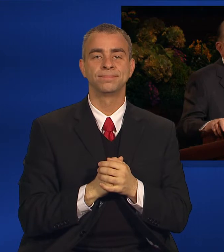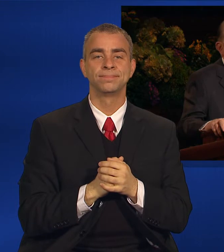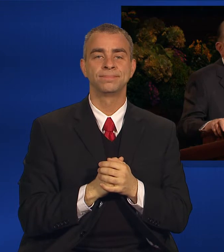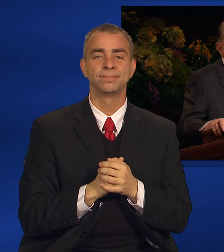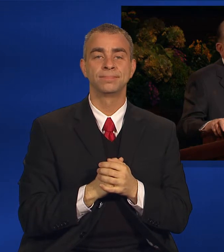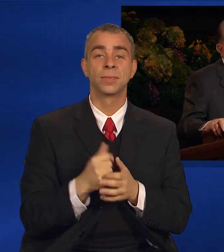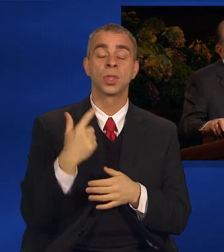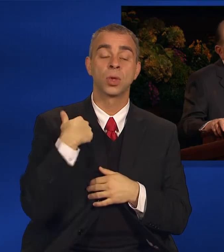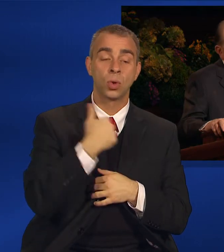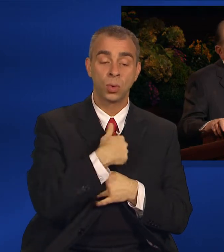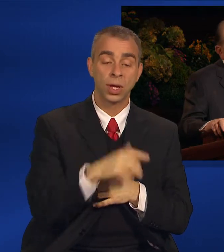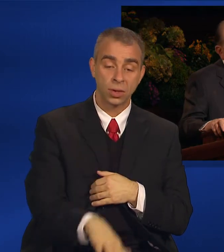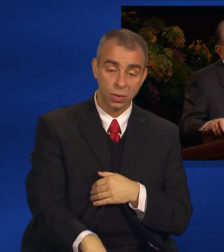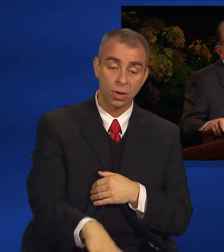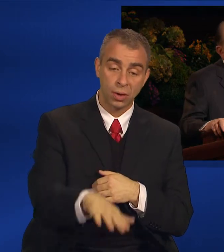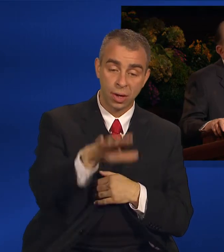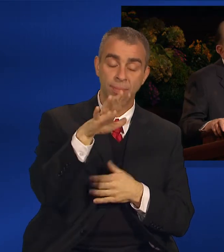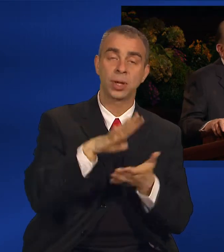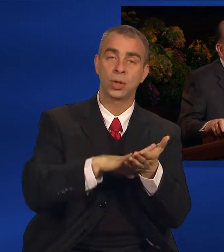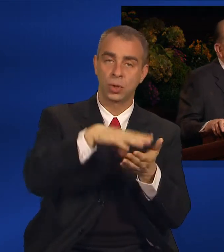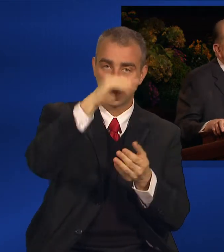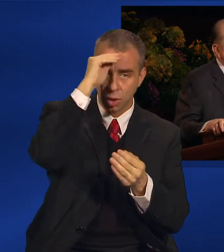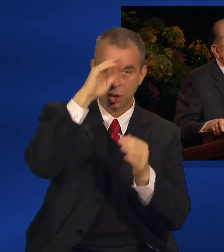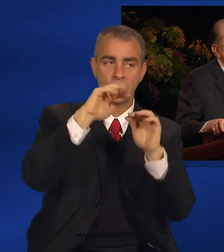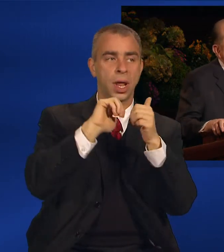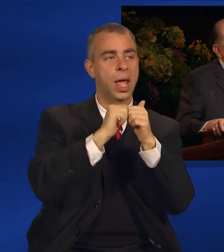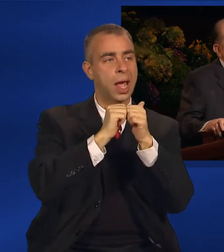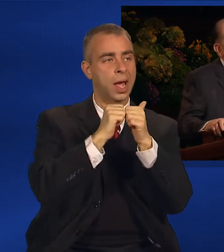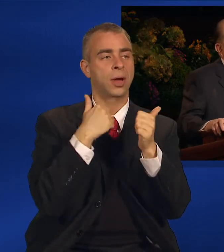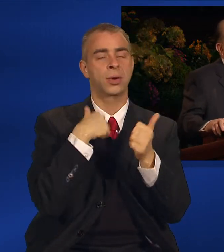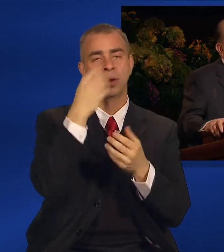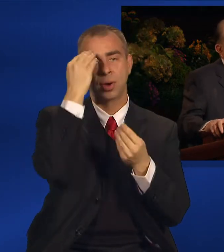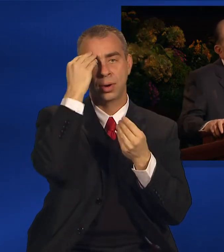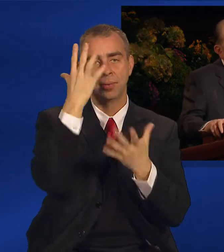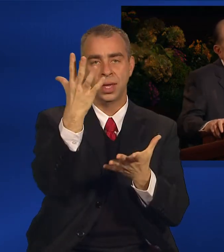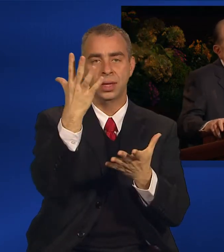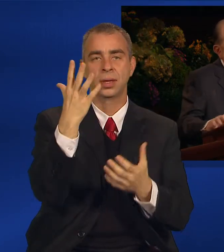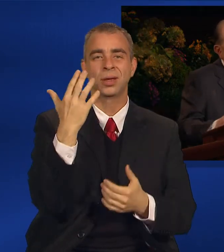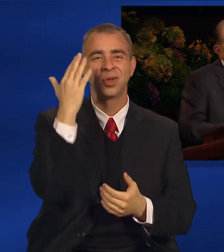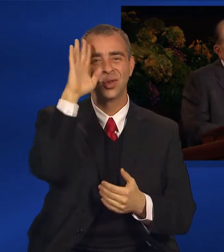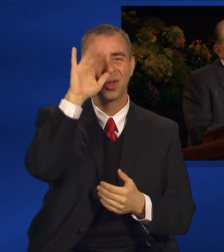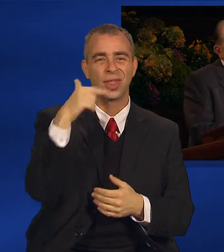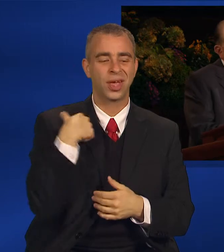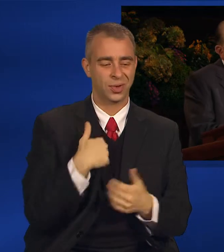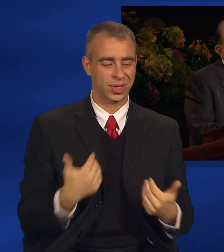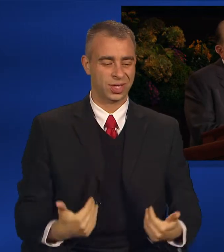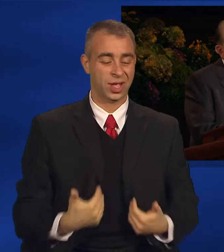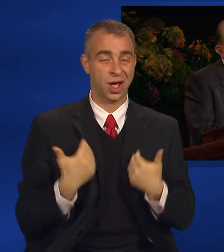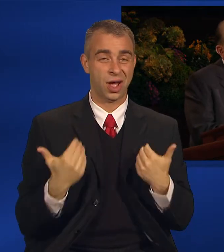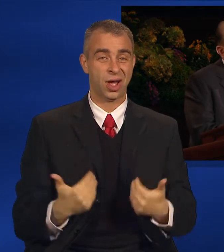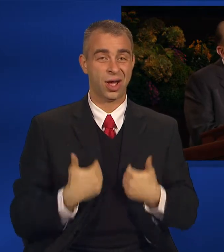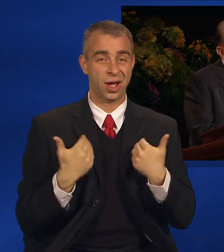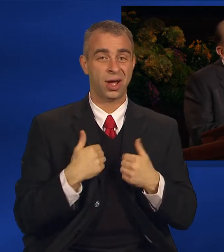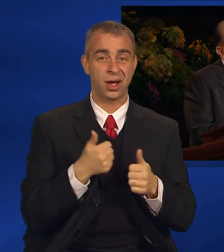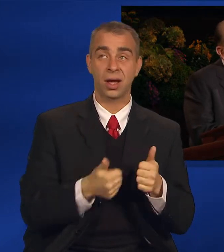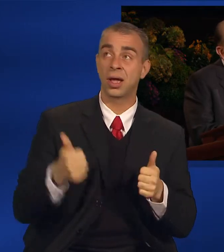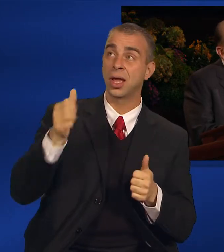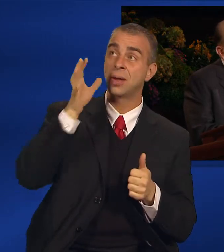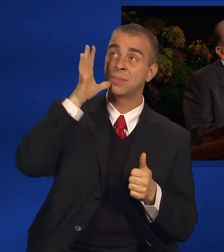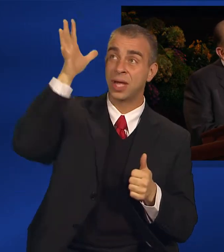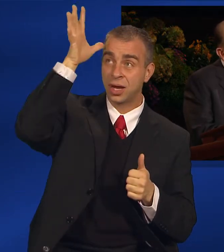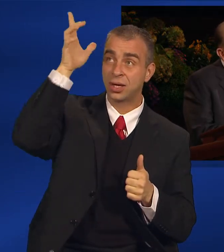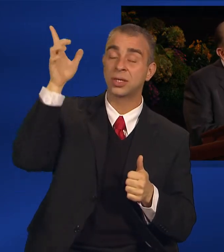obedience throughout our lives, beginning when we are very young. Those responsible for our care